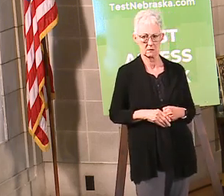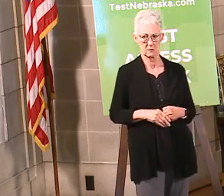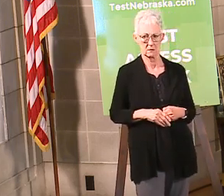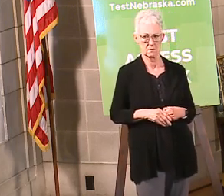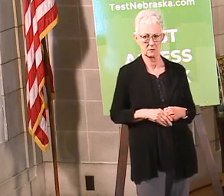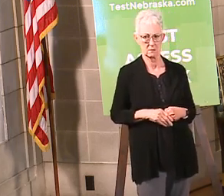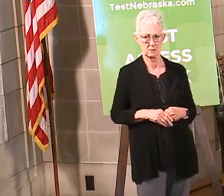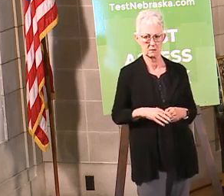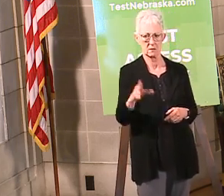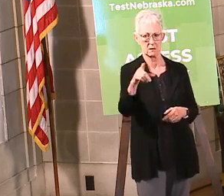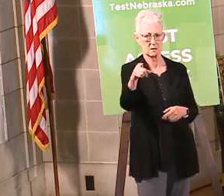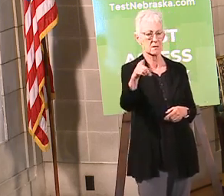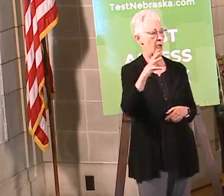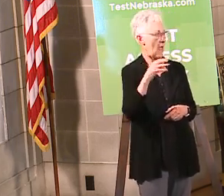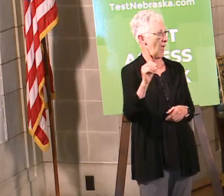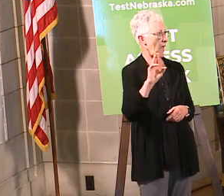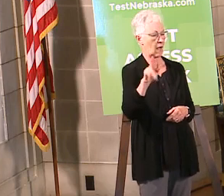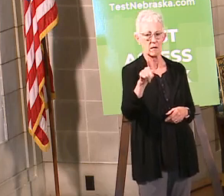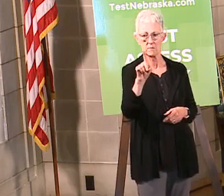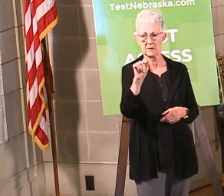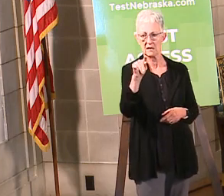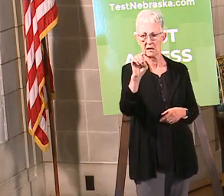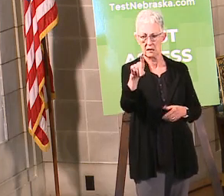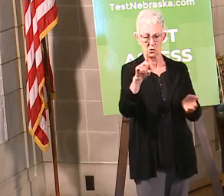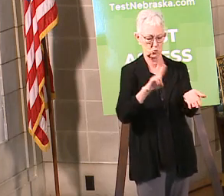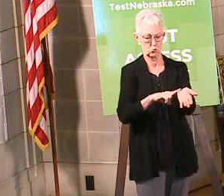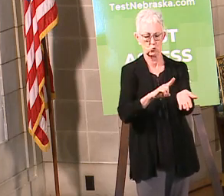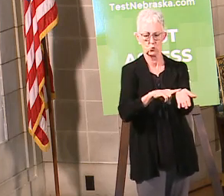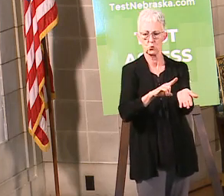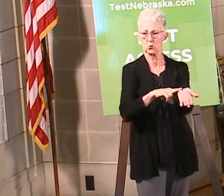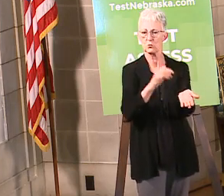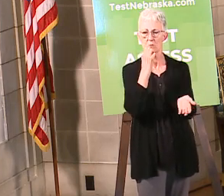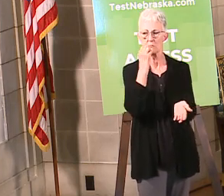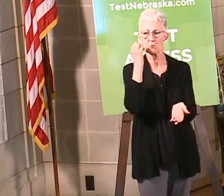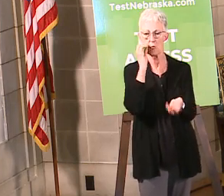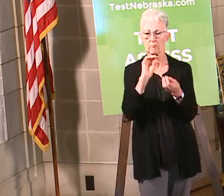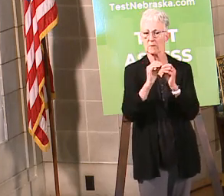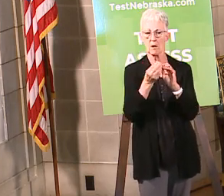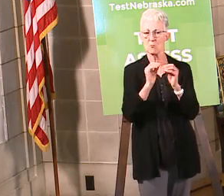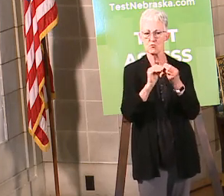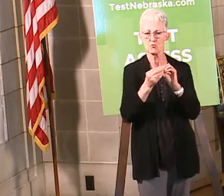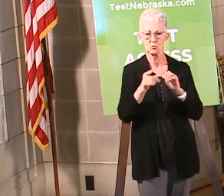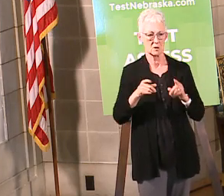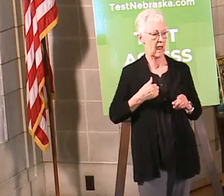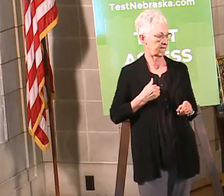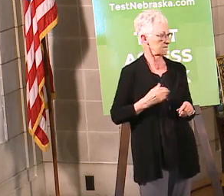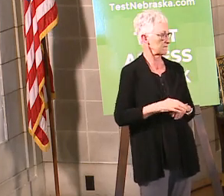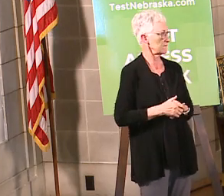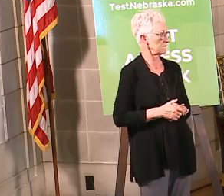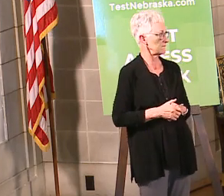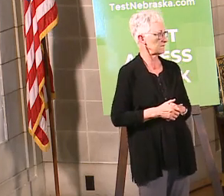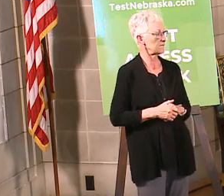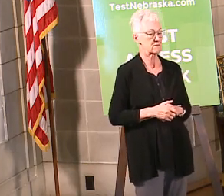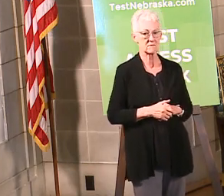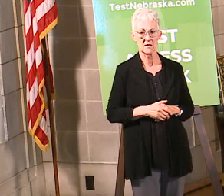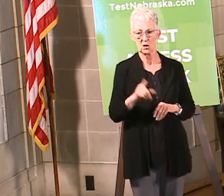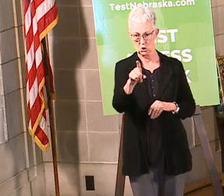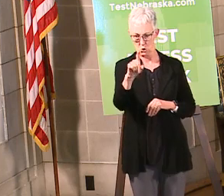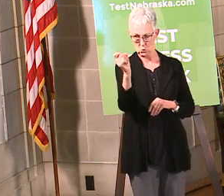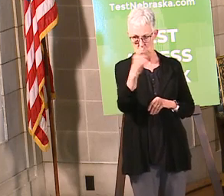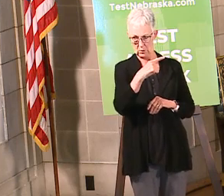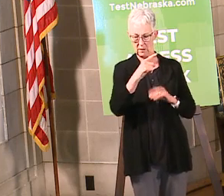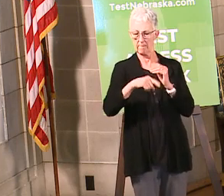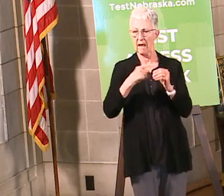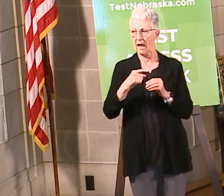updated nursing home data i do have the nursing the question is